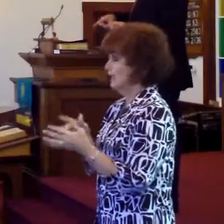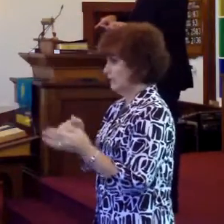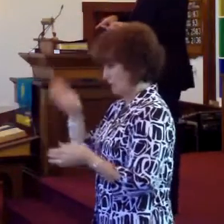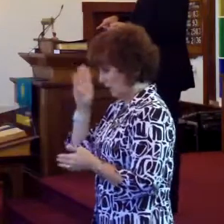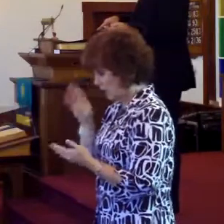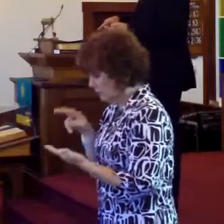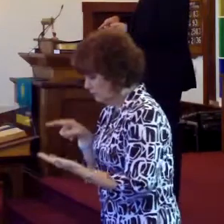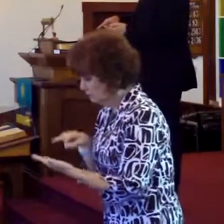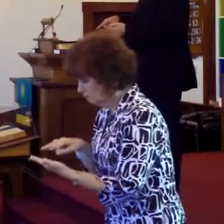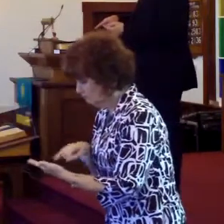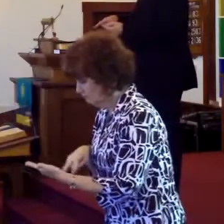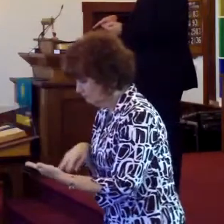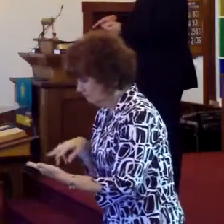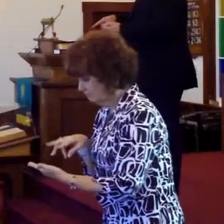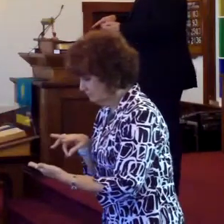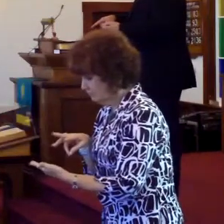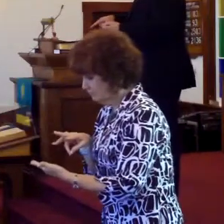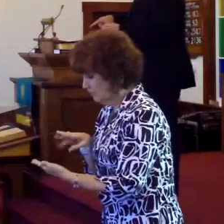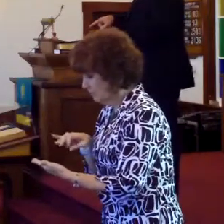Dougie NW will say,